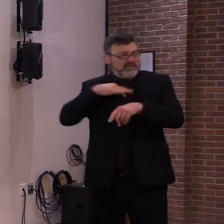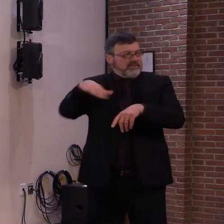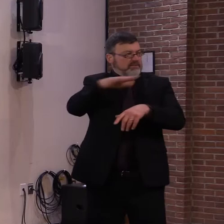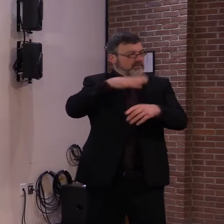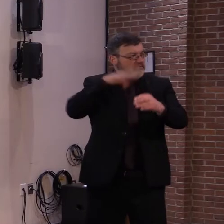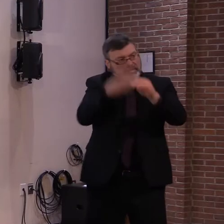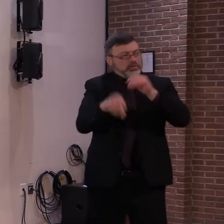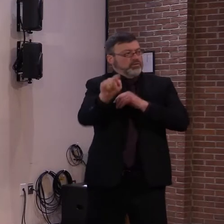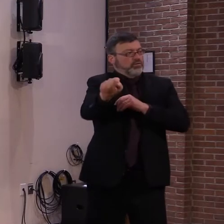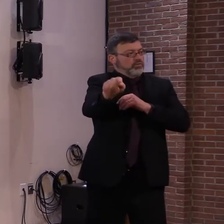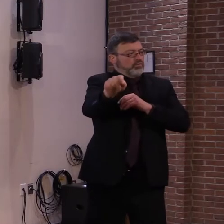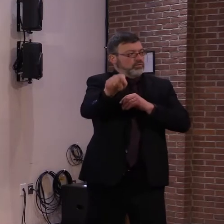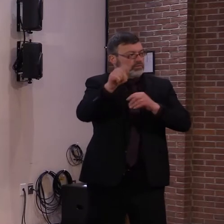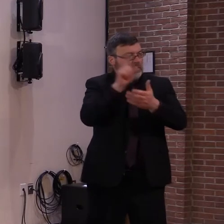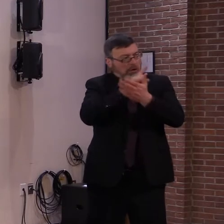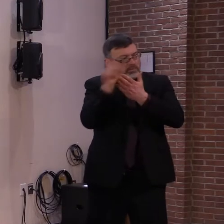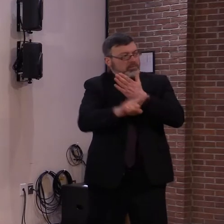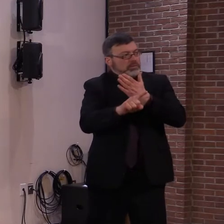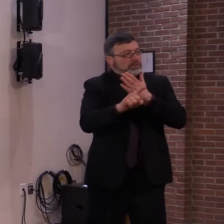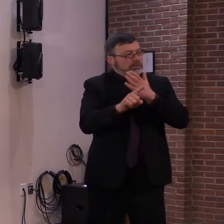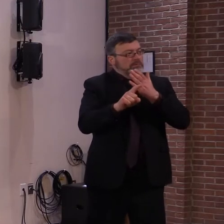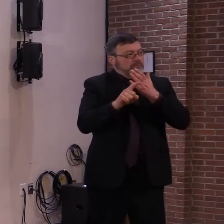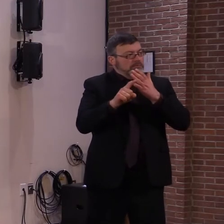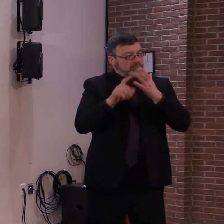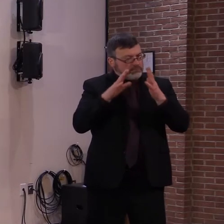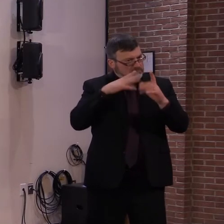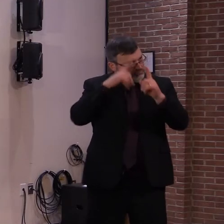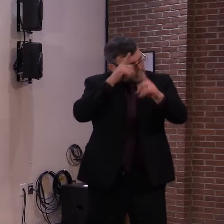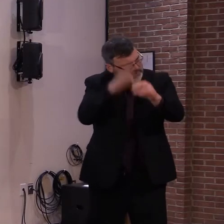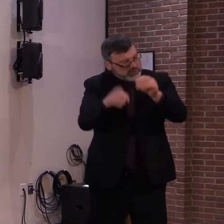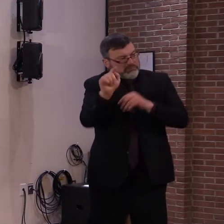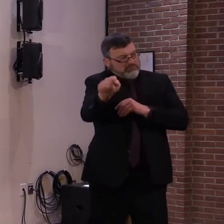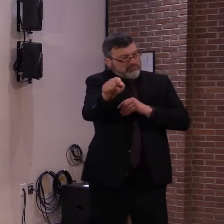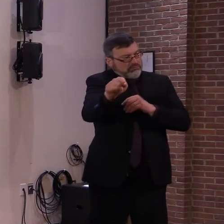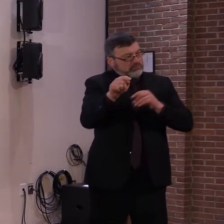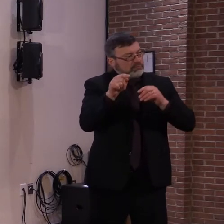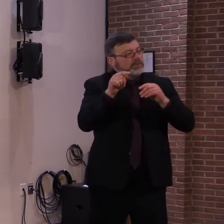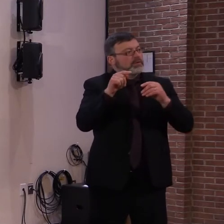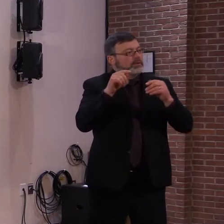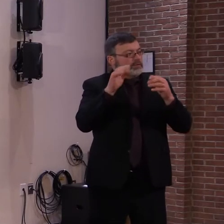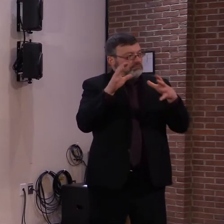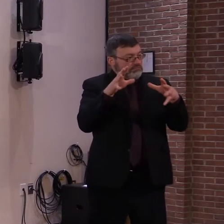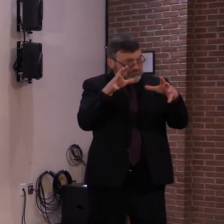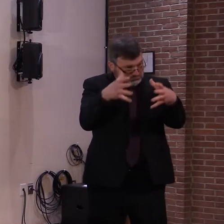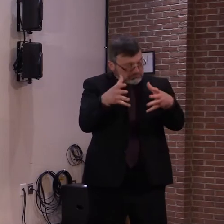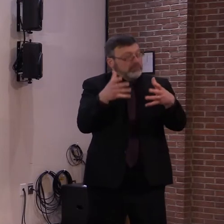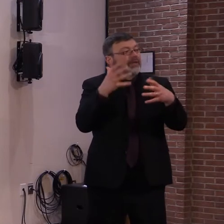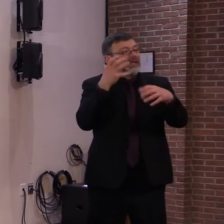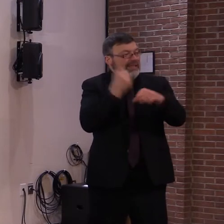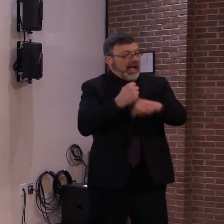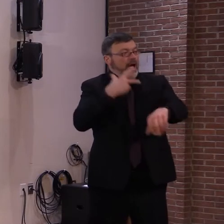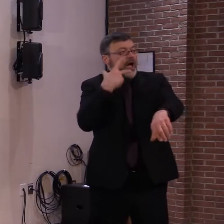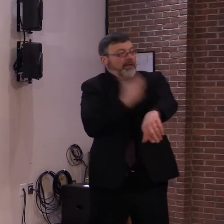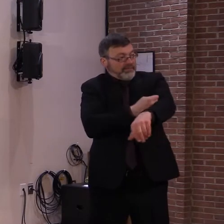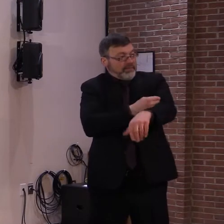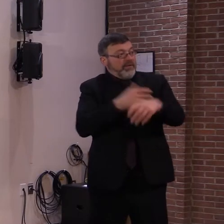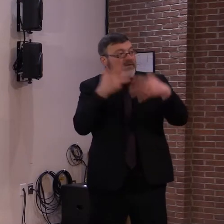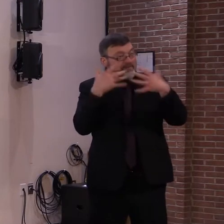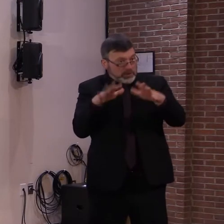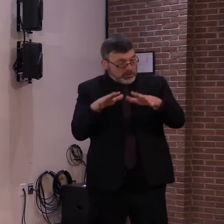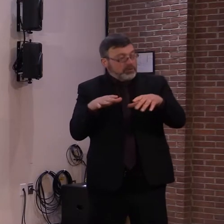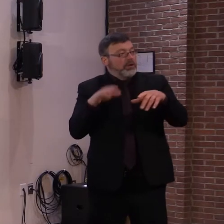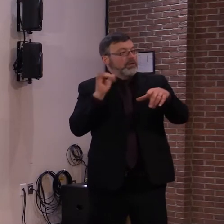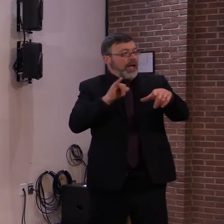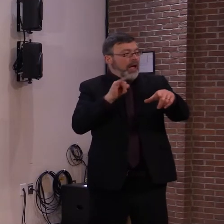of patient care staff and community-based providers, including EMS and home health and hospice workers, and are currently